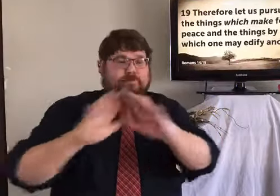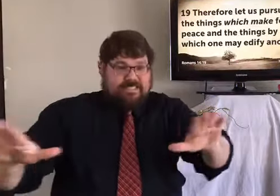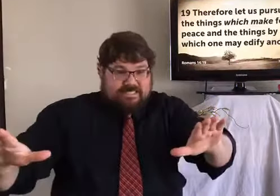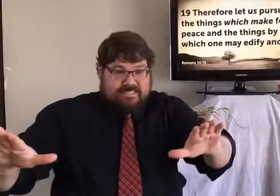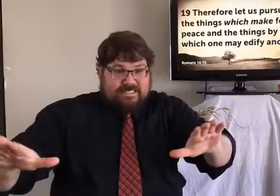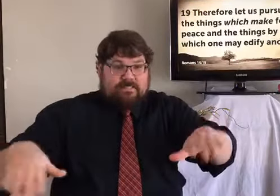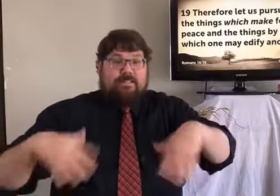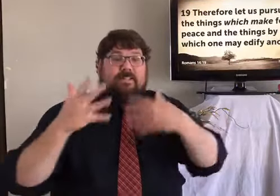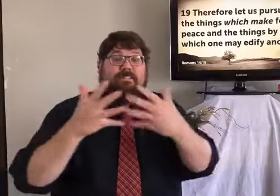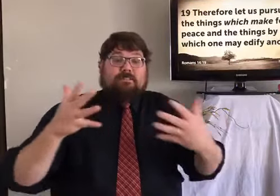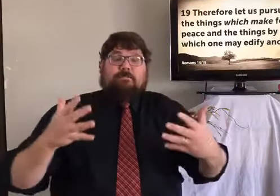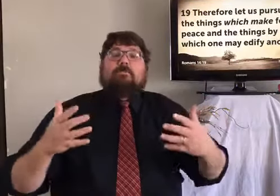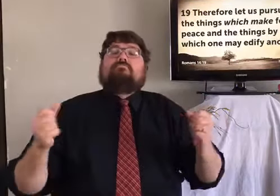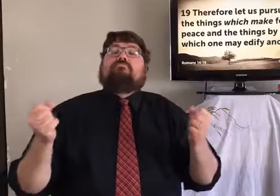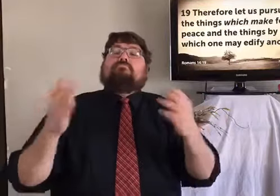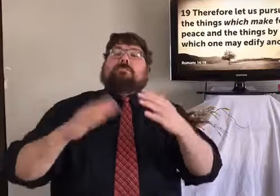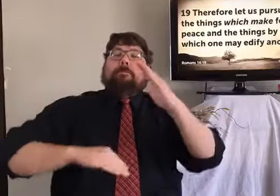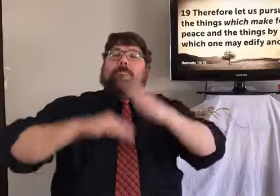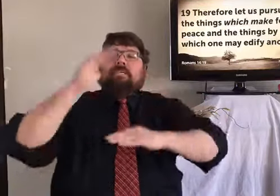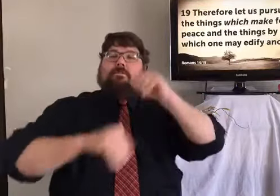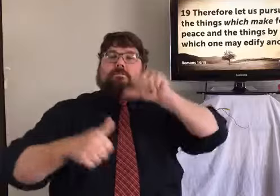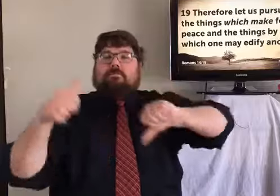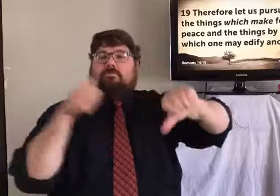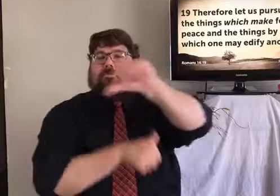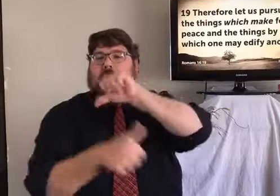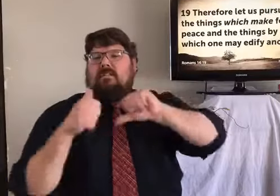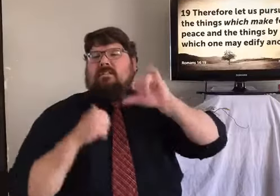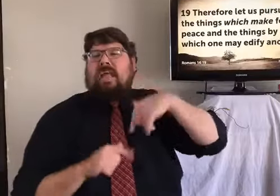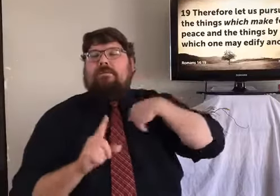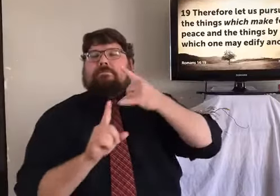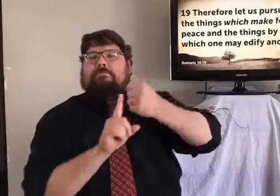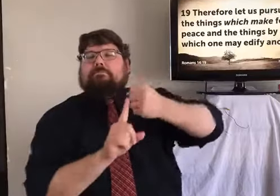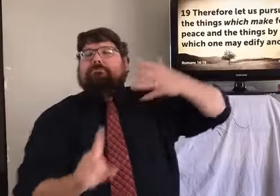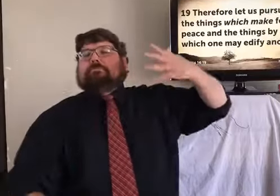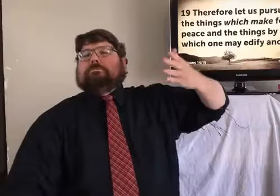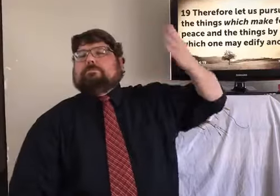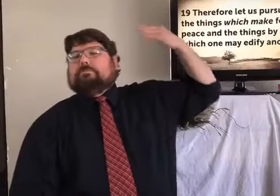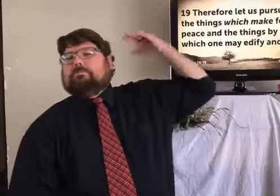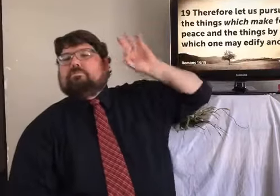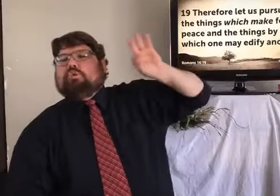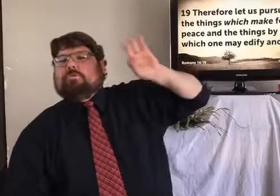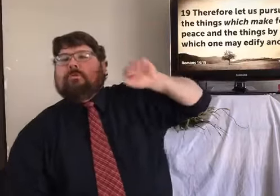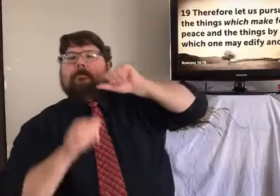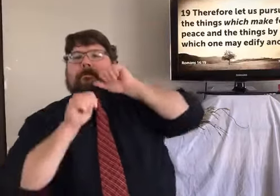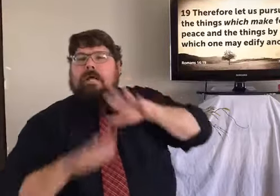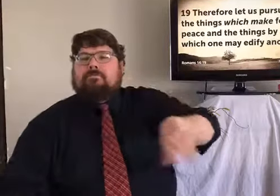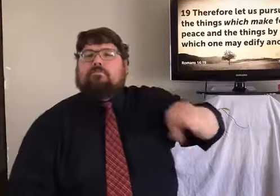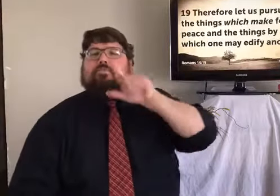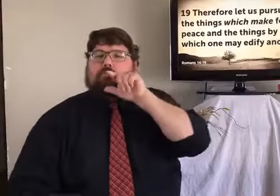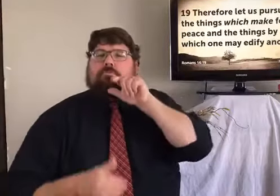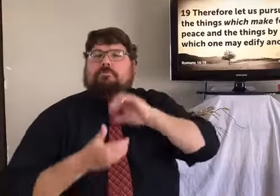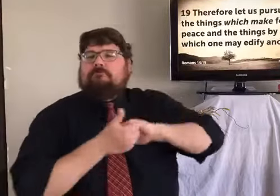let us pursue the things which make for peace and the things by which one may edify another.